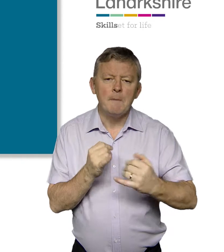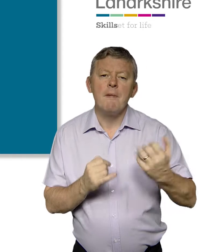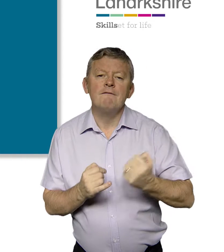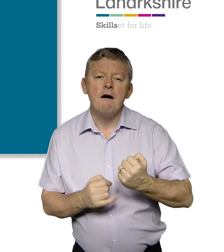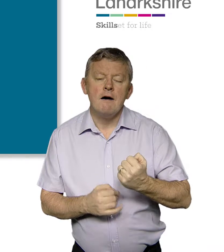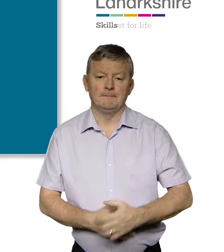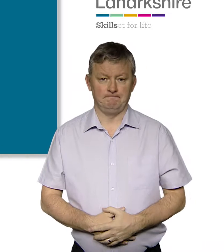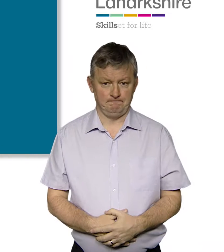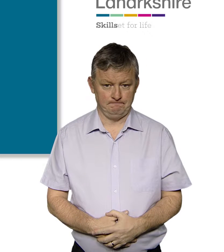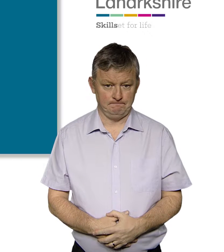work and social security